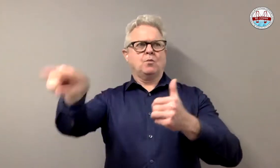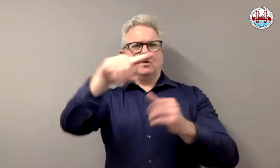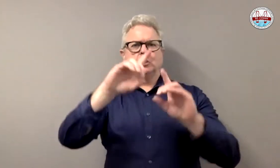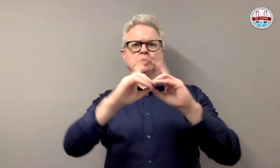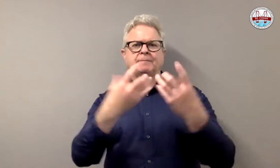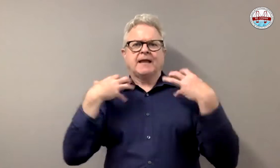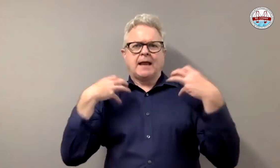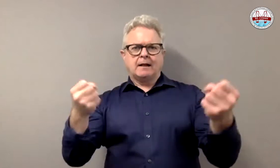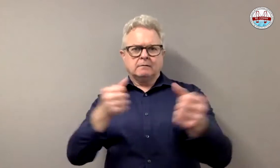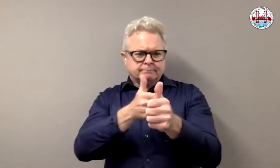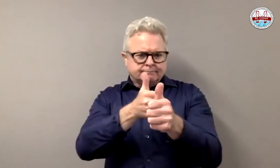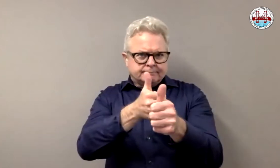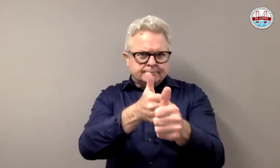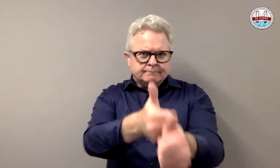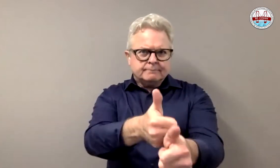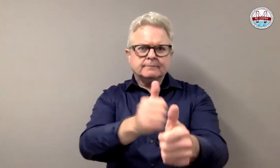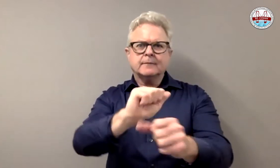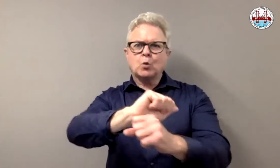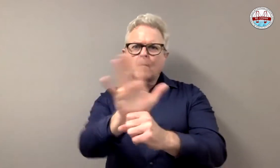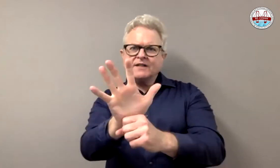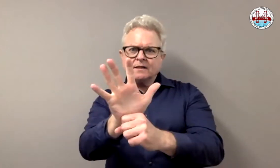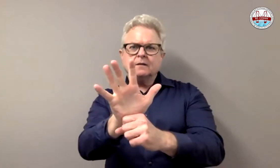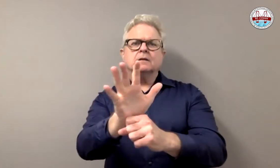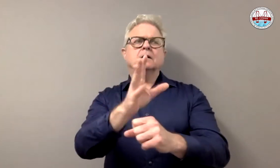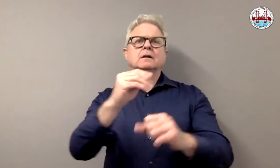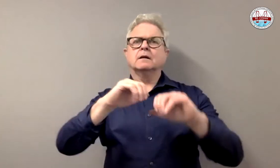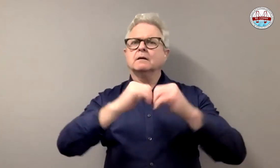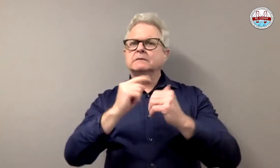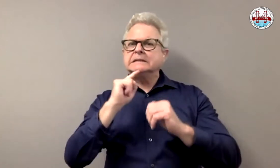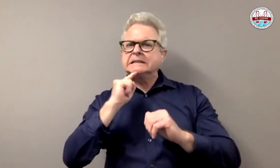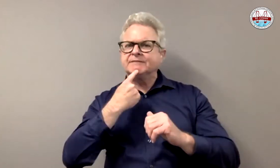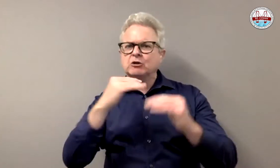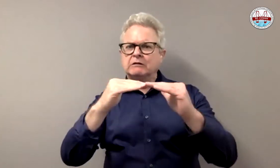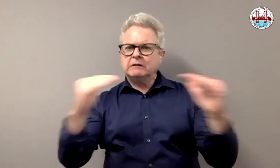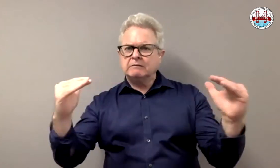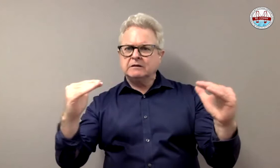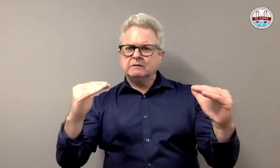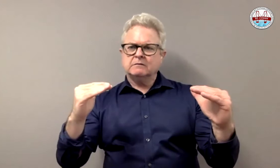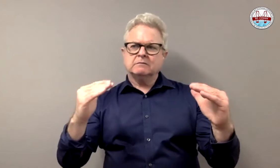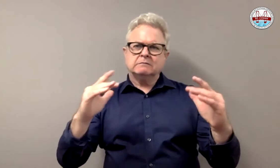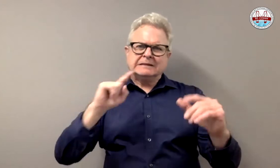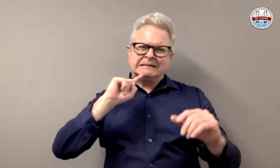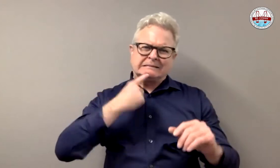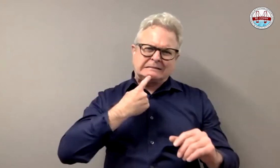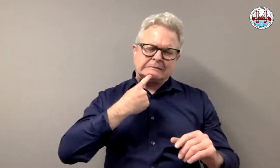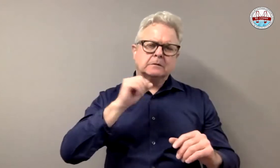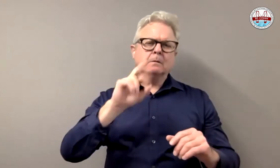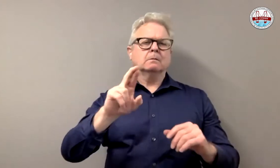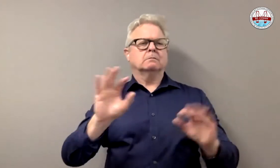how they measure the Department of Health statistics in tracking COVID-19 and the severity of each of these